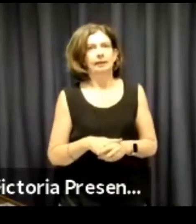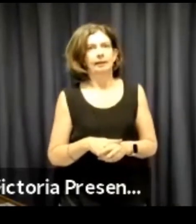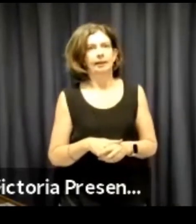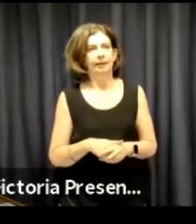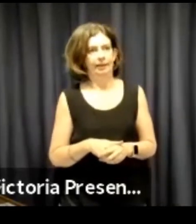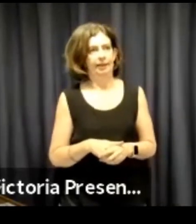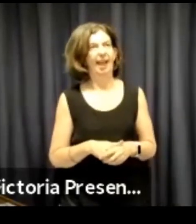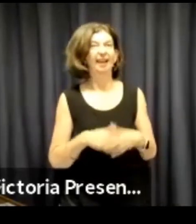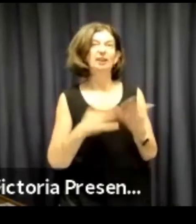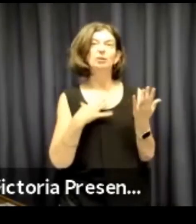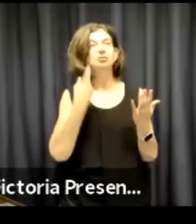community.